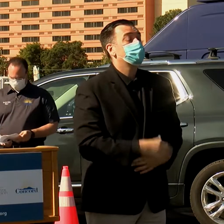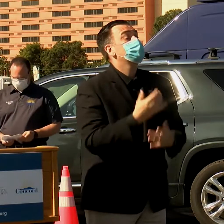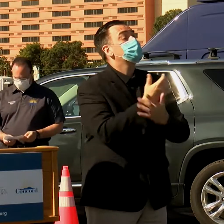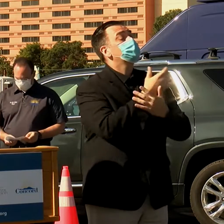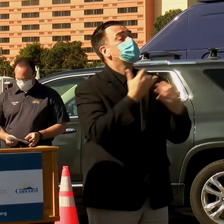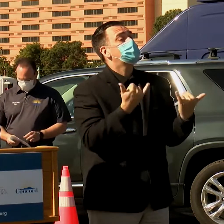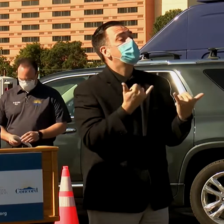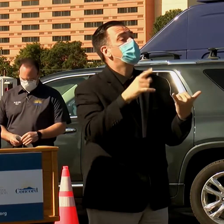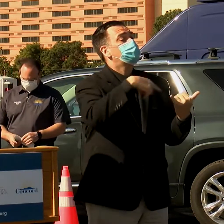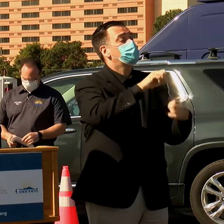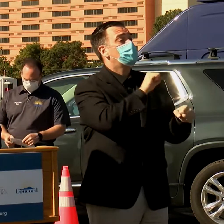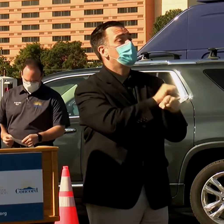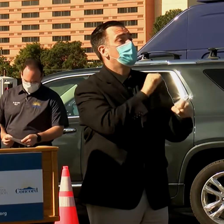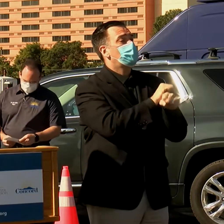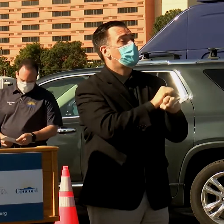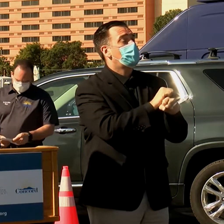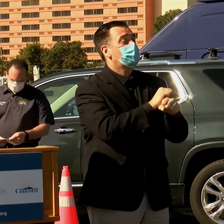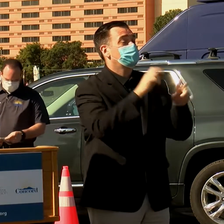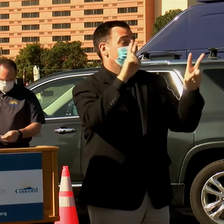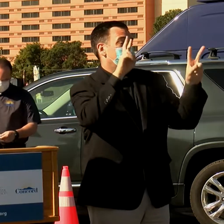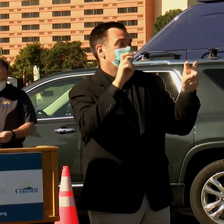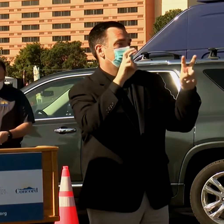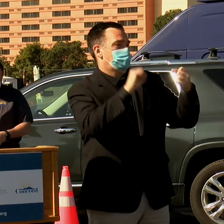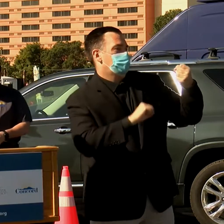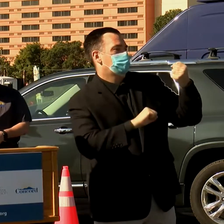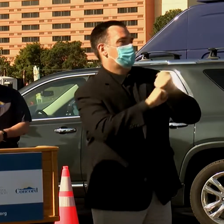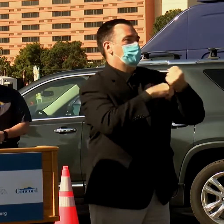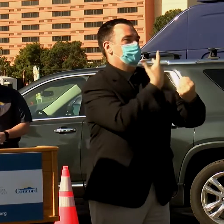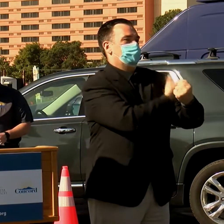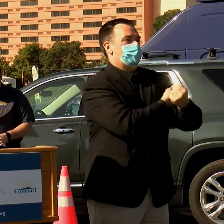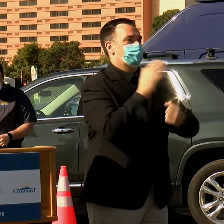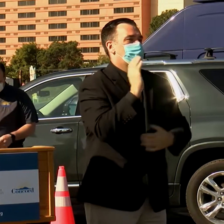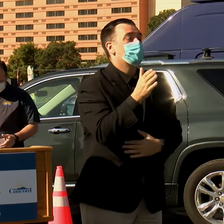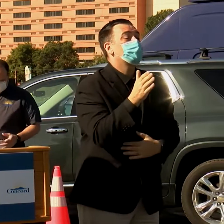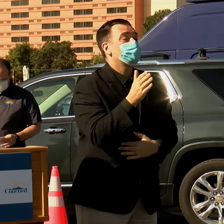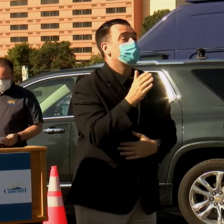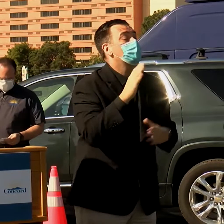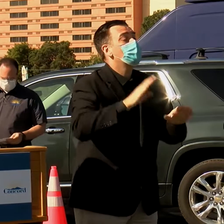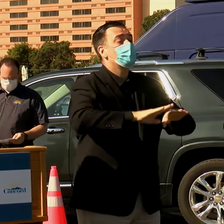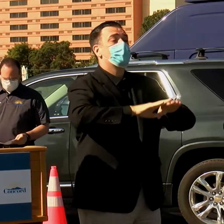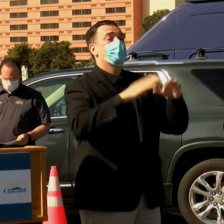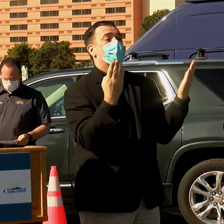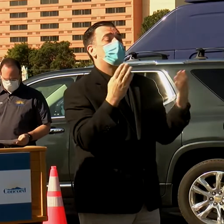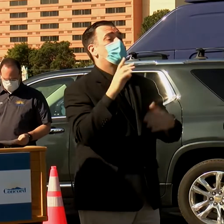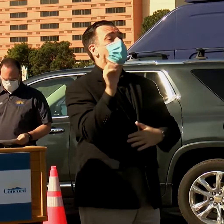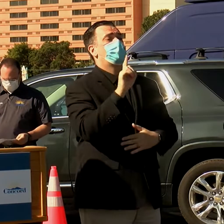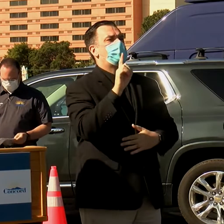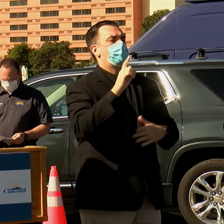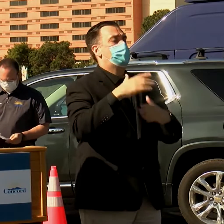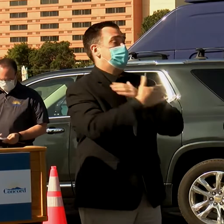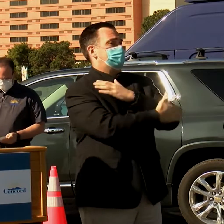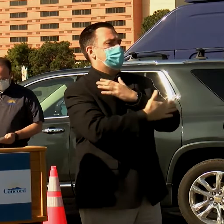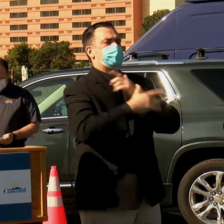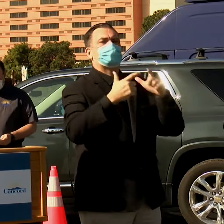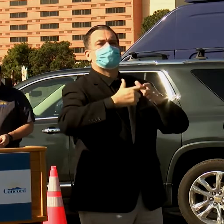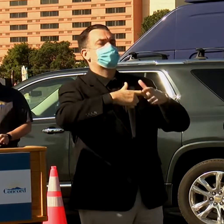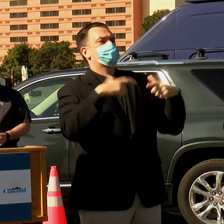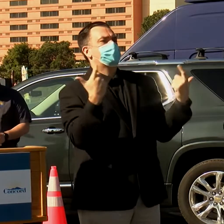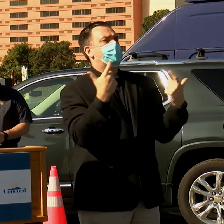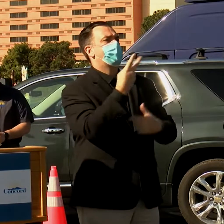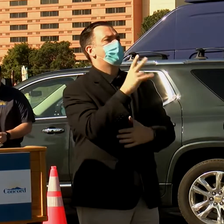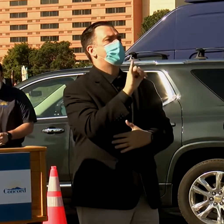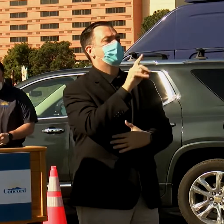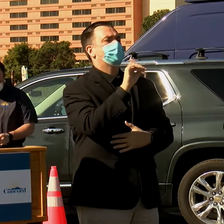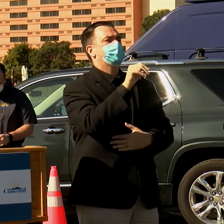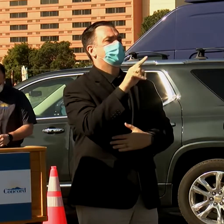those efforts are getting a major shot in the arm. The opening of the county's largest vaccination site here